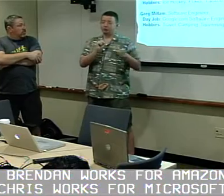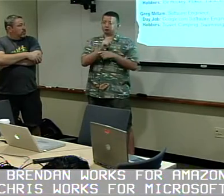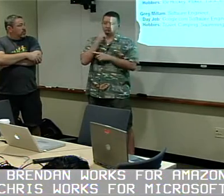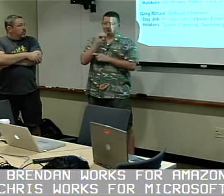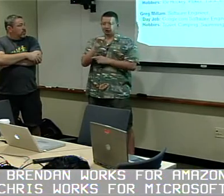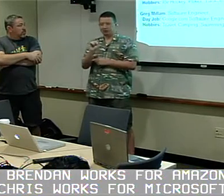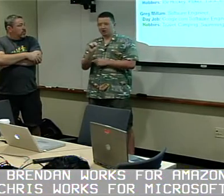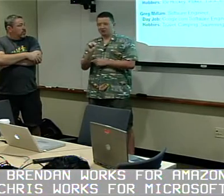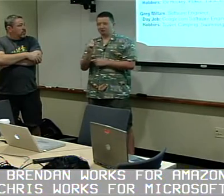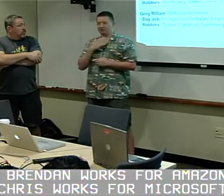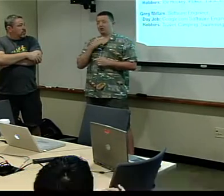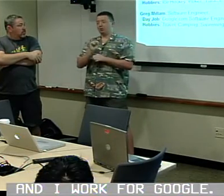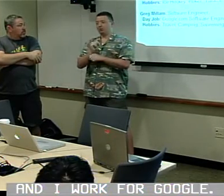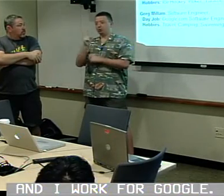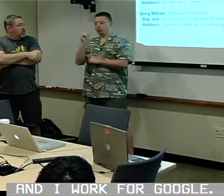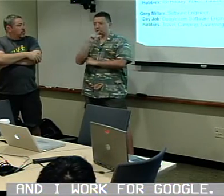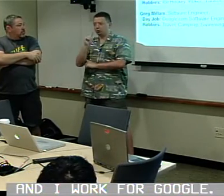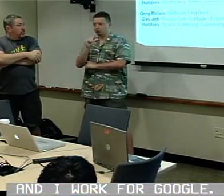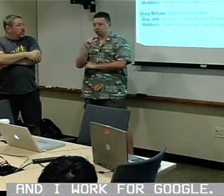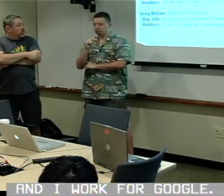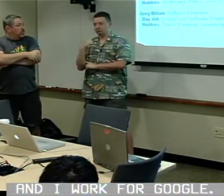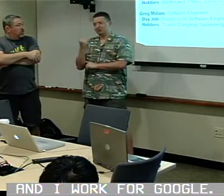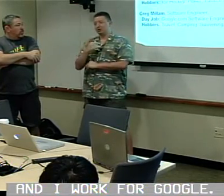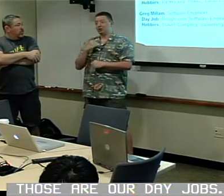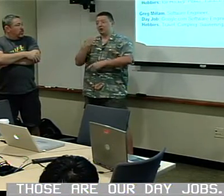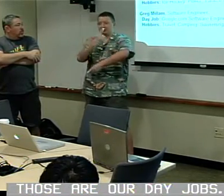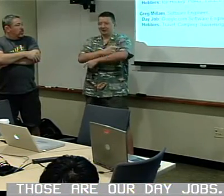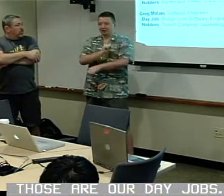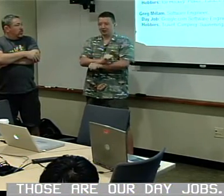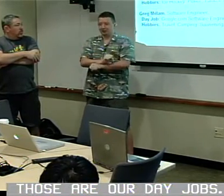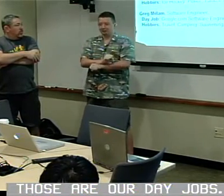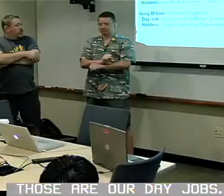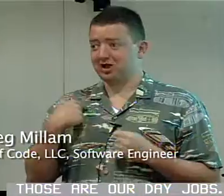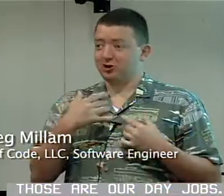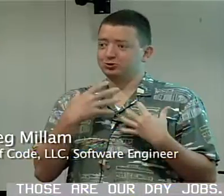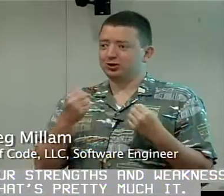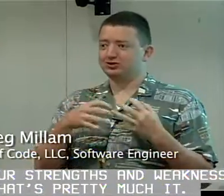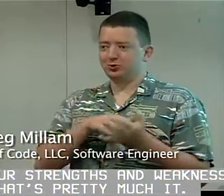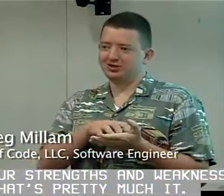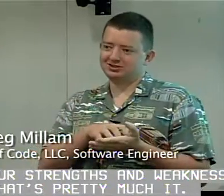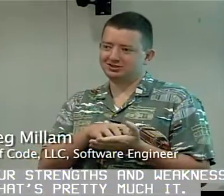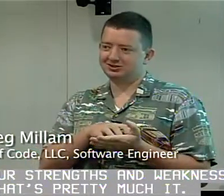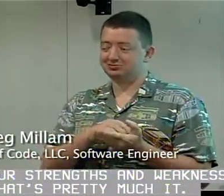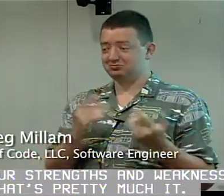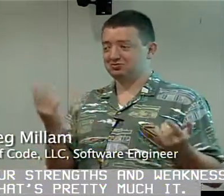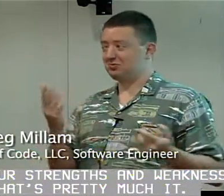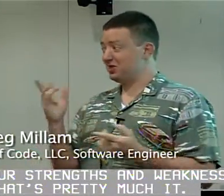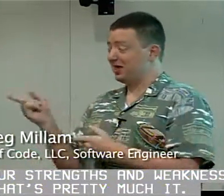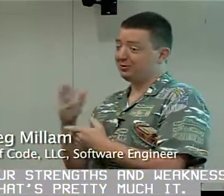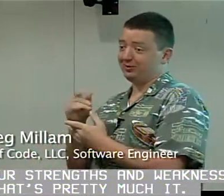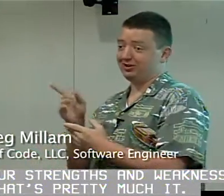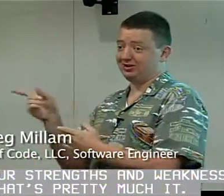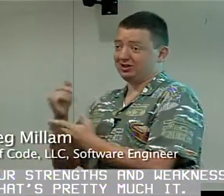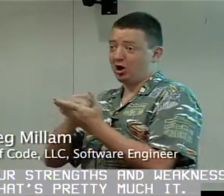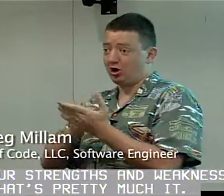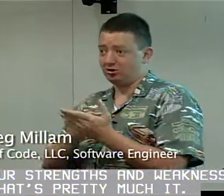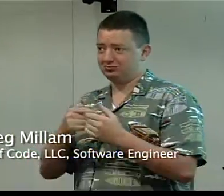Chris works for Microsoft. And I work for Google. This is a day job. I was trying some weaknesses. That's pretty much it. Art.